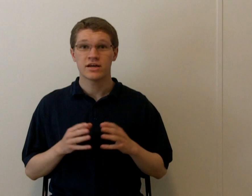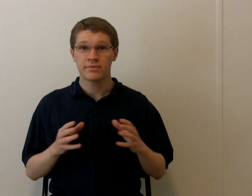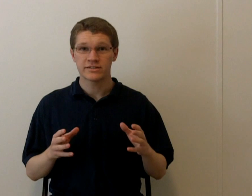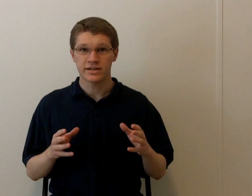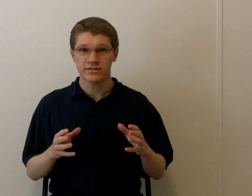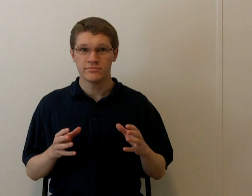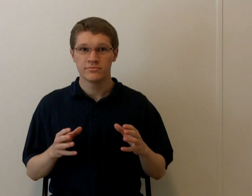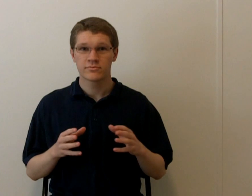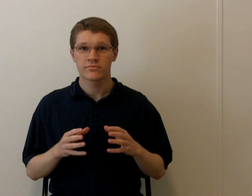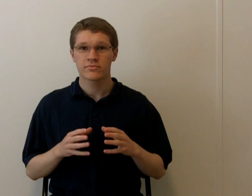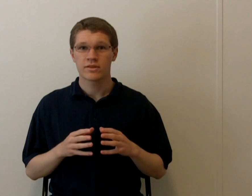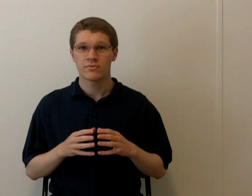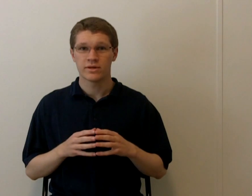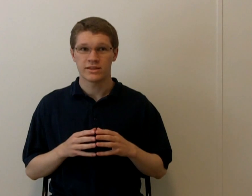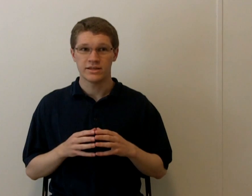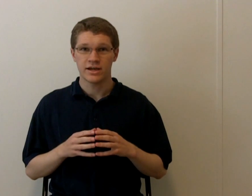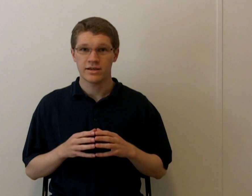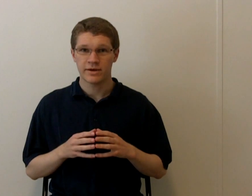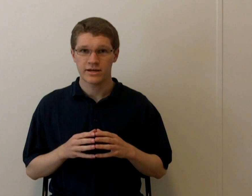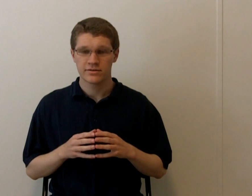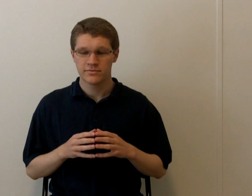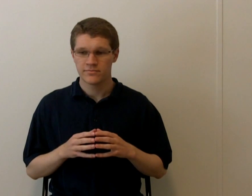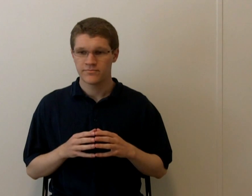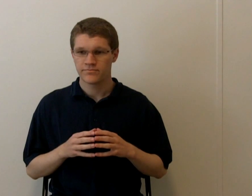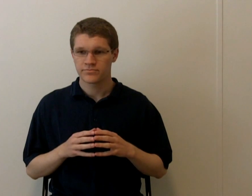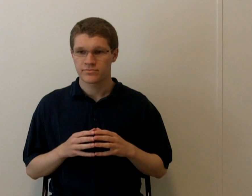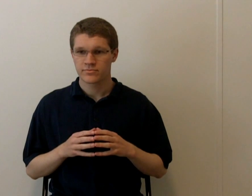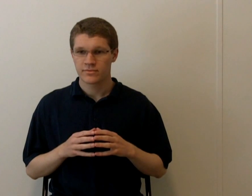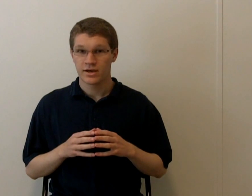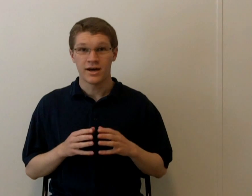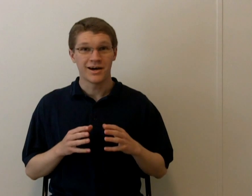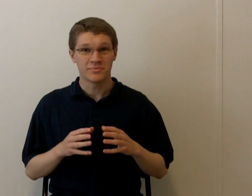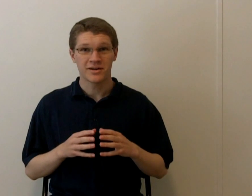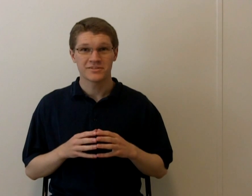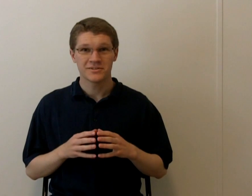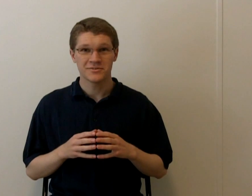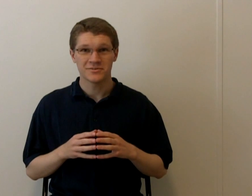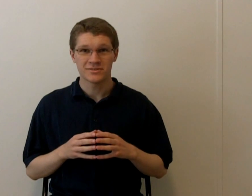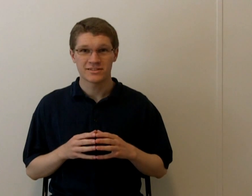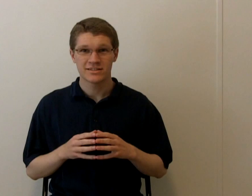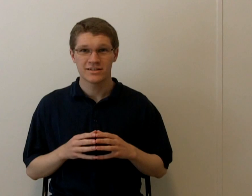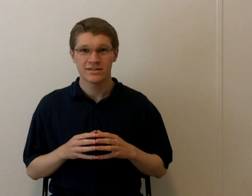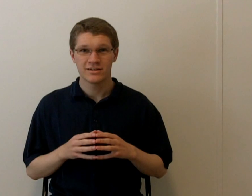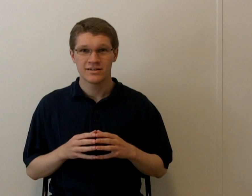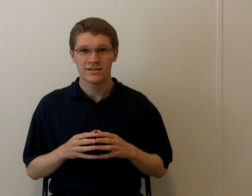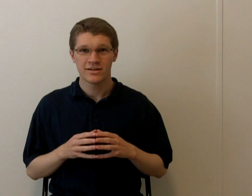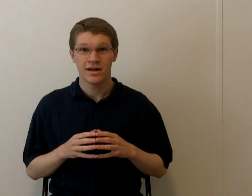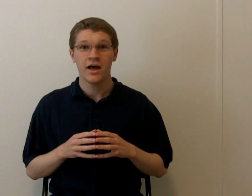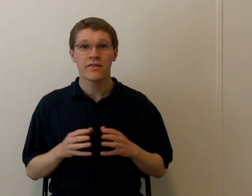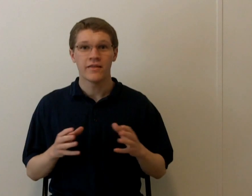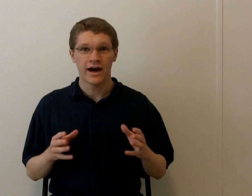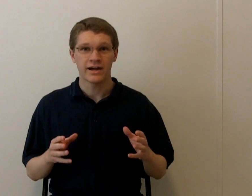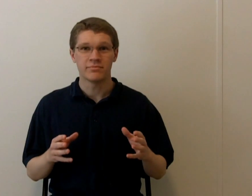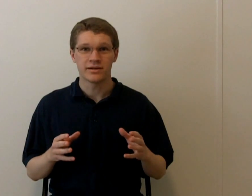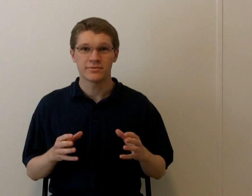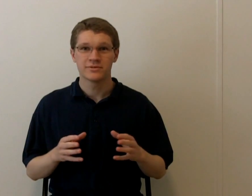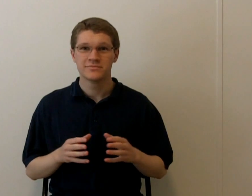a side-by-side with the iPad. I'm proud to introduce the iPaper.